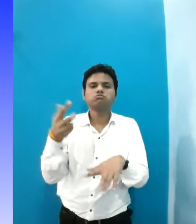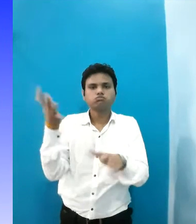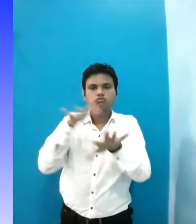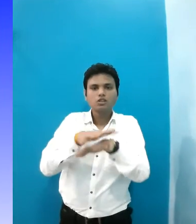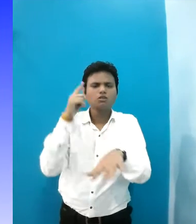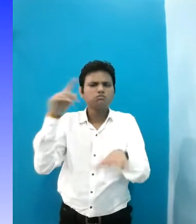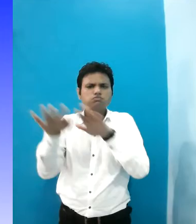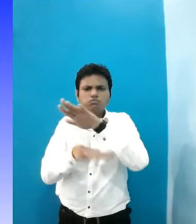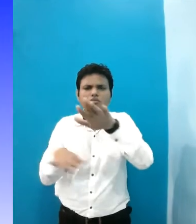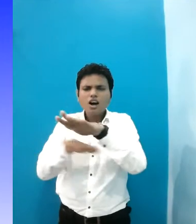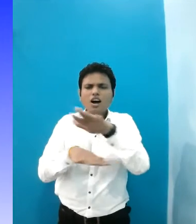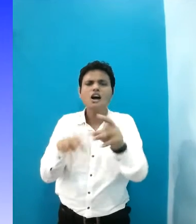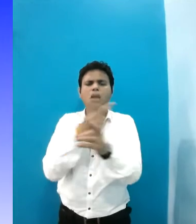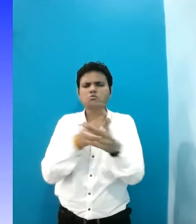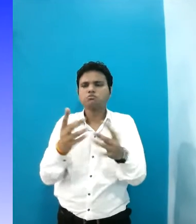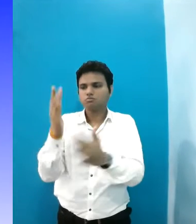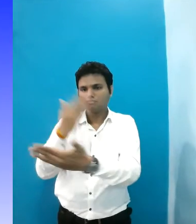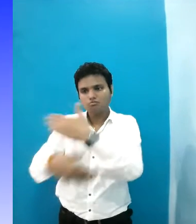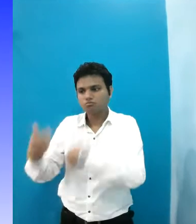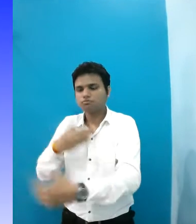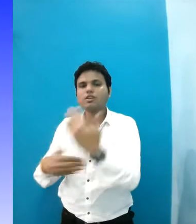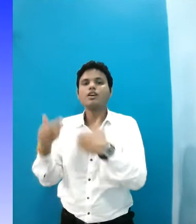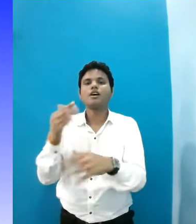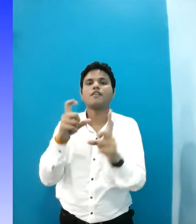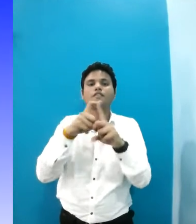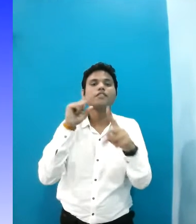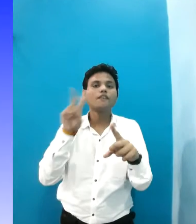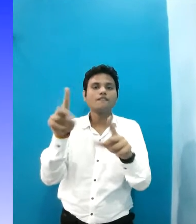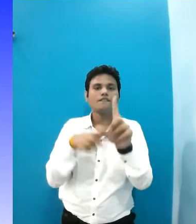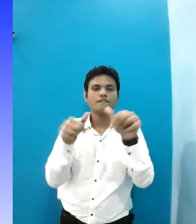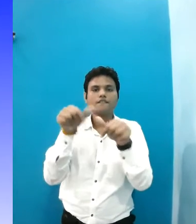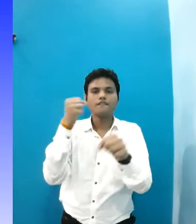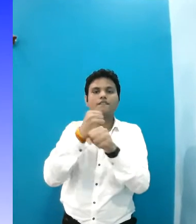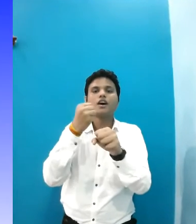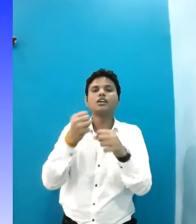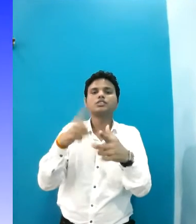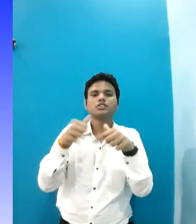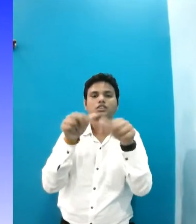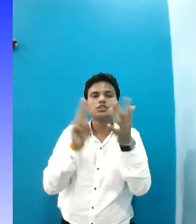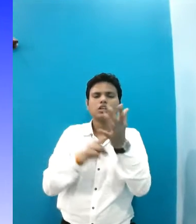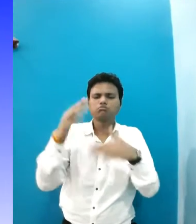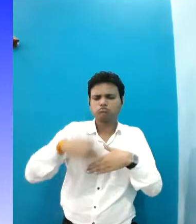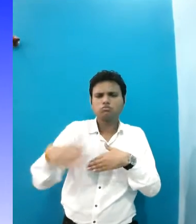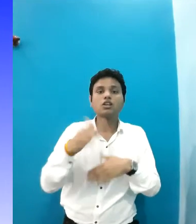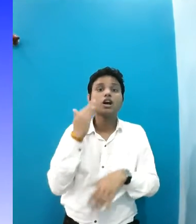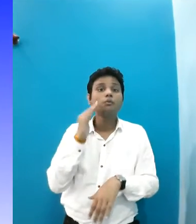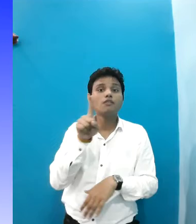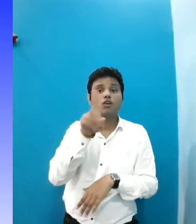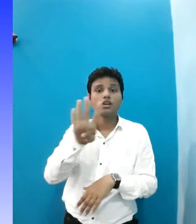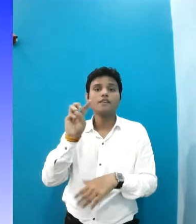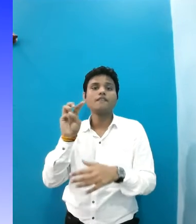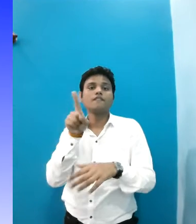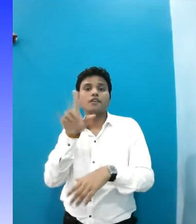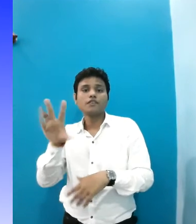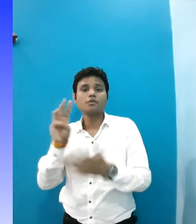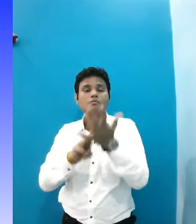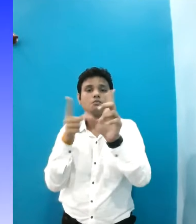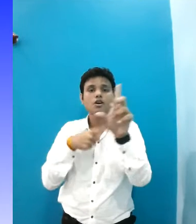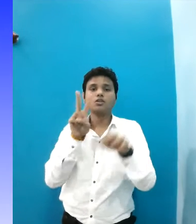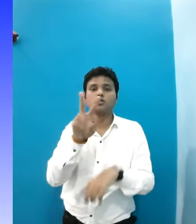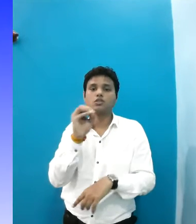Universal Design for Persons with Special Needs, Divyangjan, The Roadhead, 14th and 15th May,